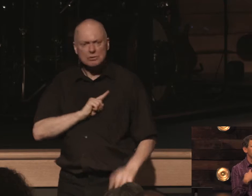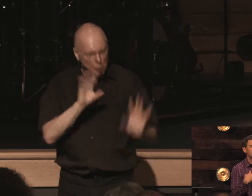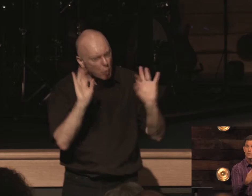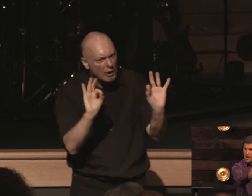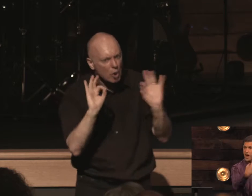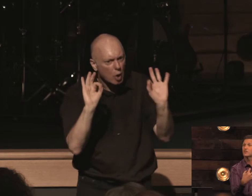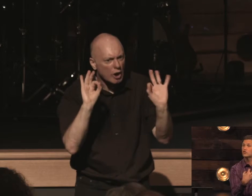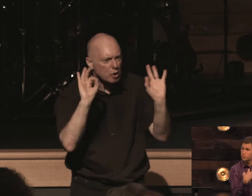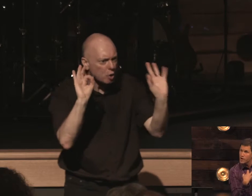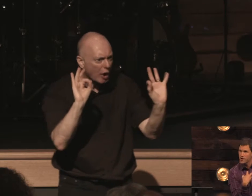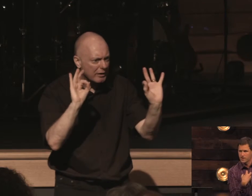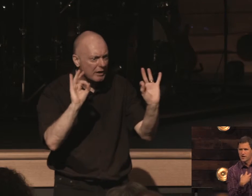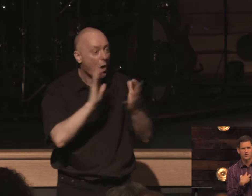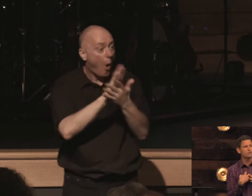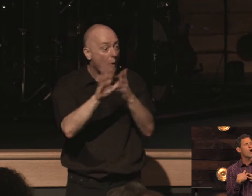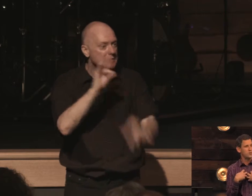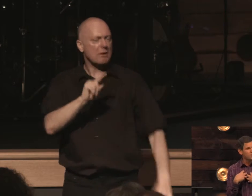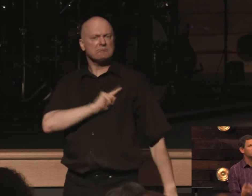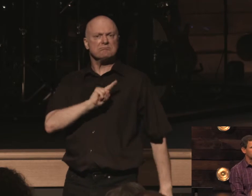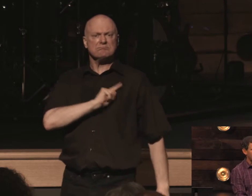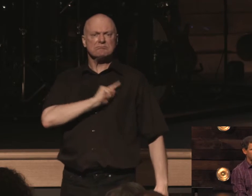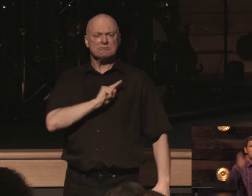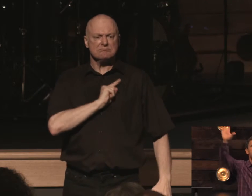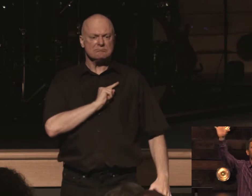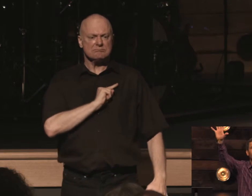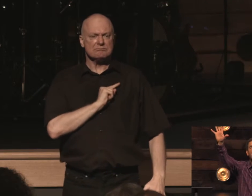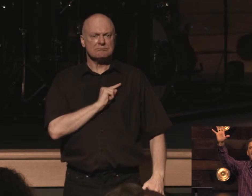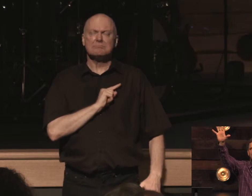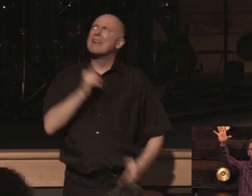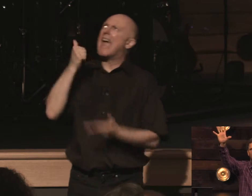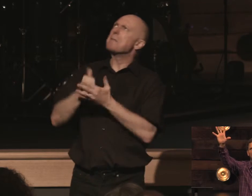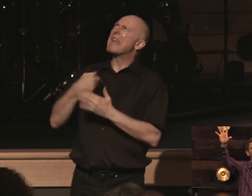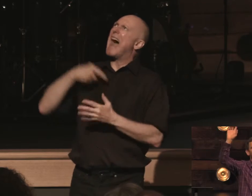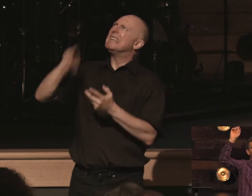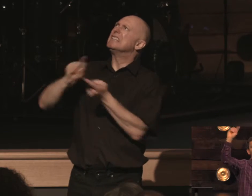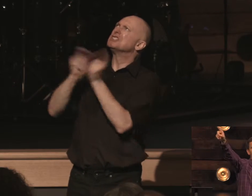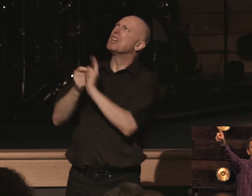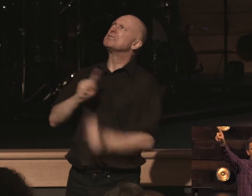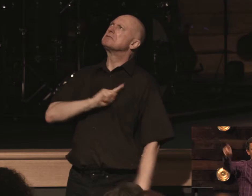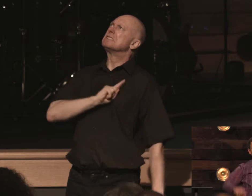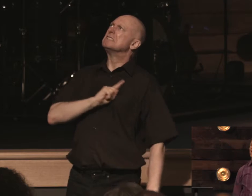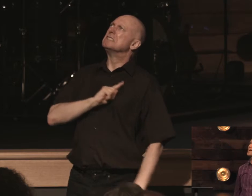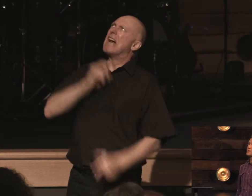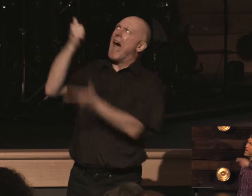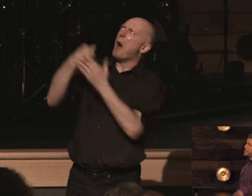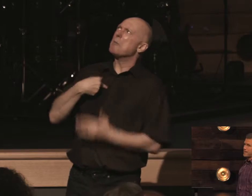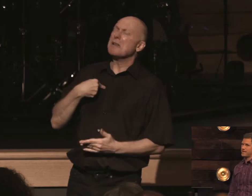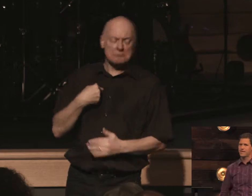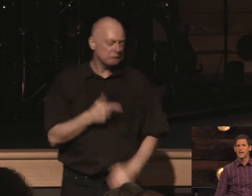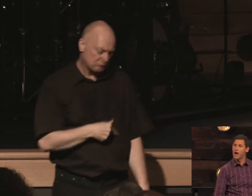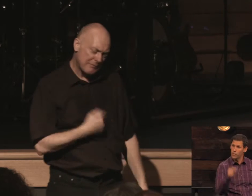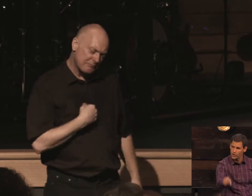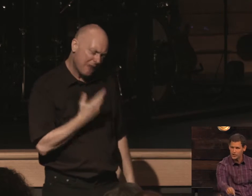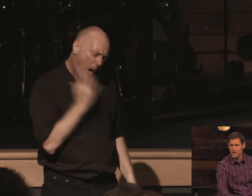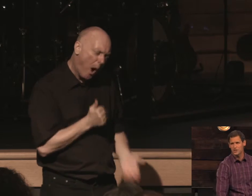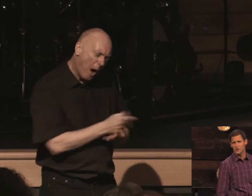conviction by god's spirit says rob you need to change amen lord i need to change and you got to help me he's like i got your back man i will change you